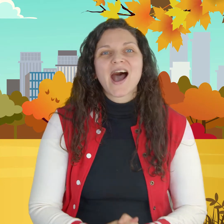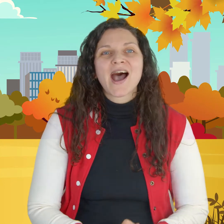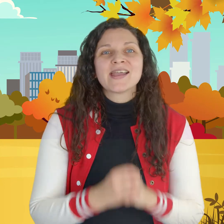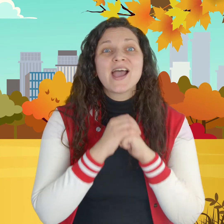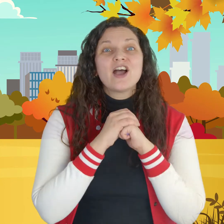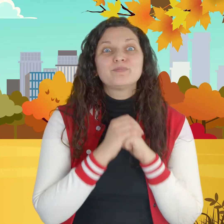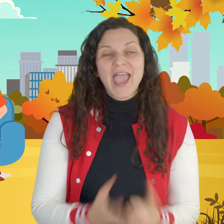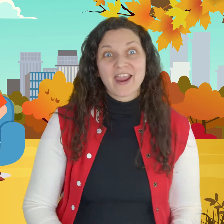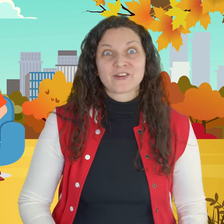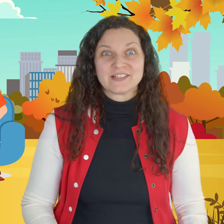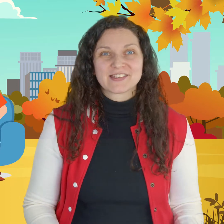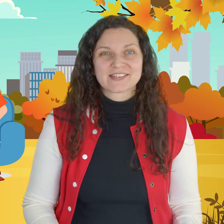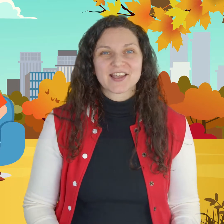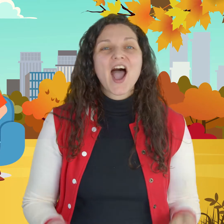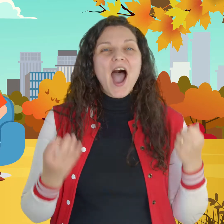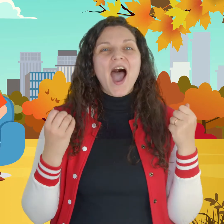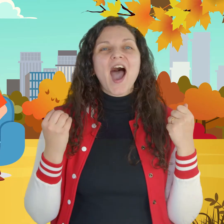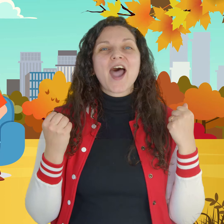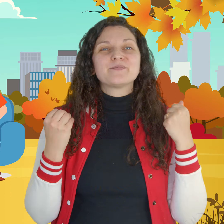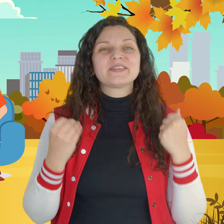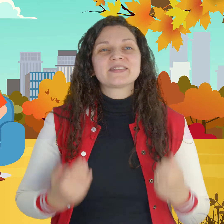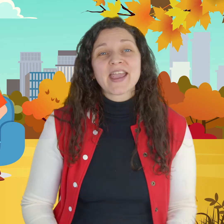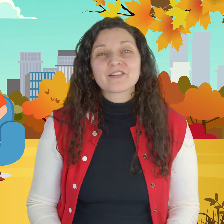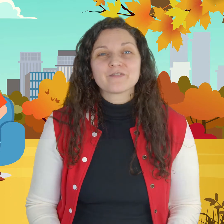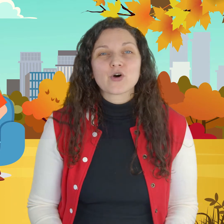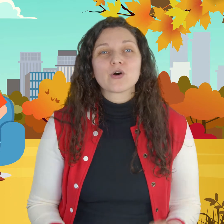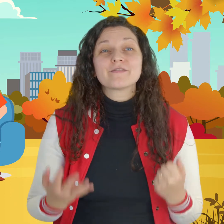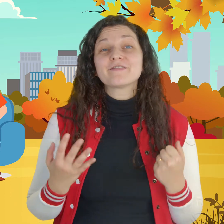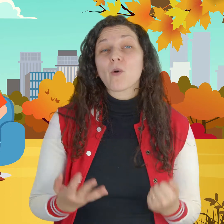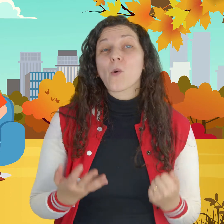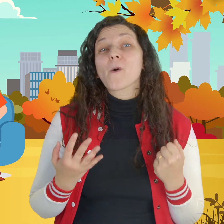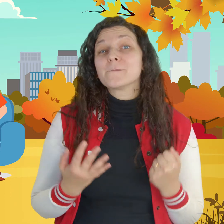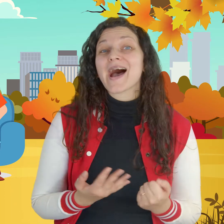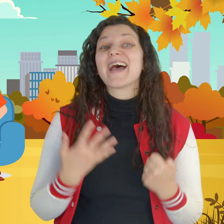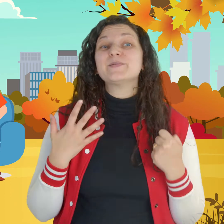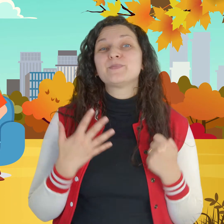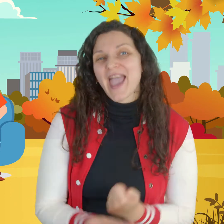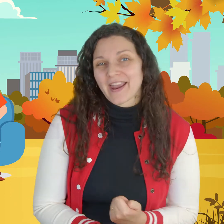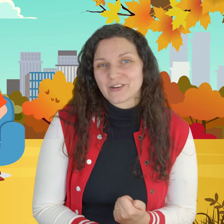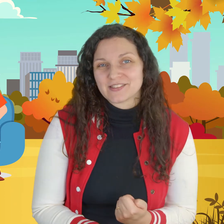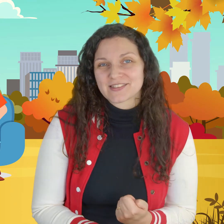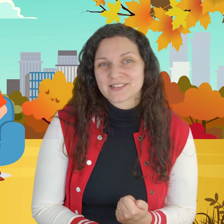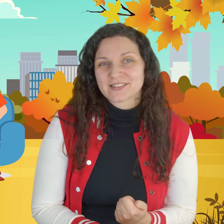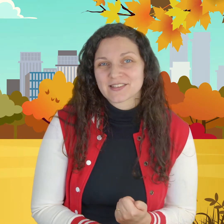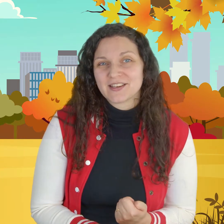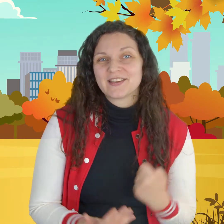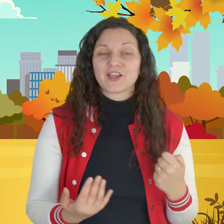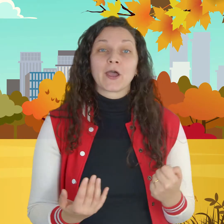parents I'm thankful for my parents yeah